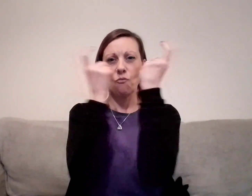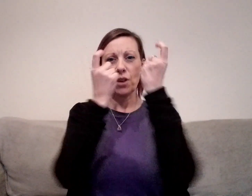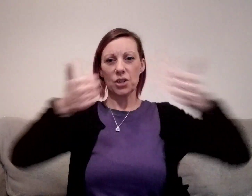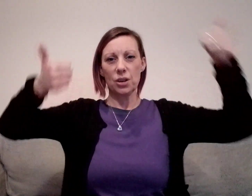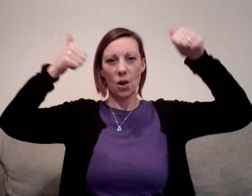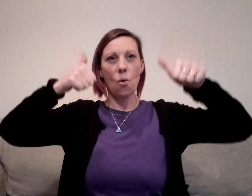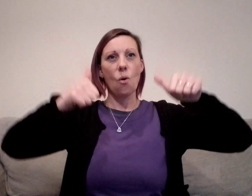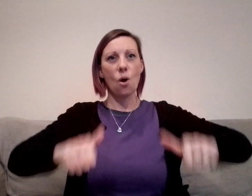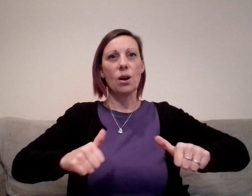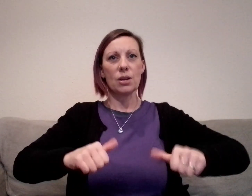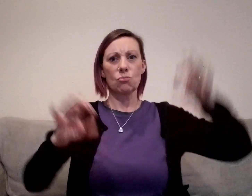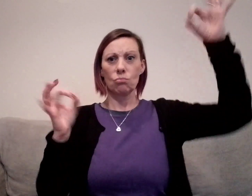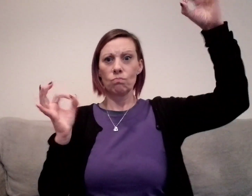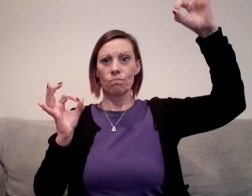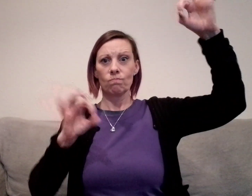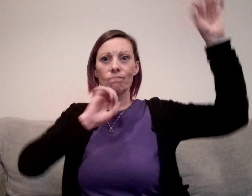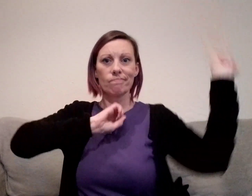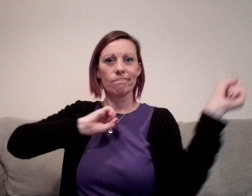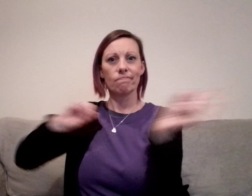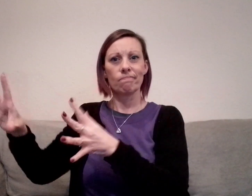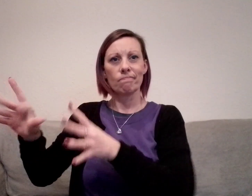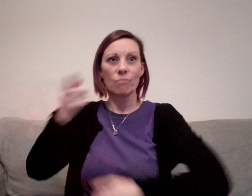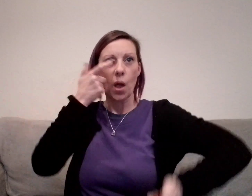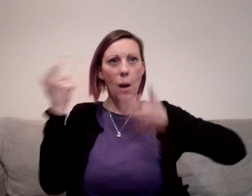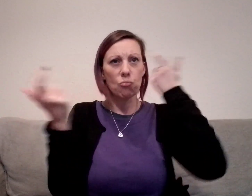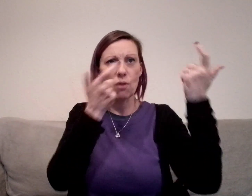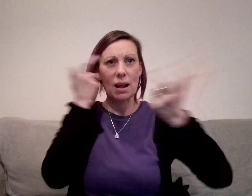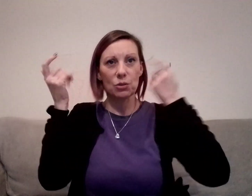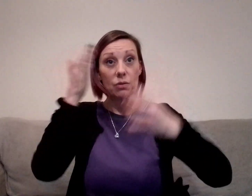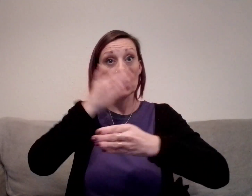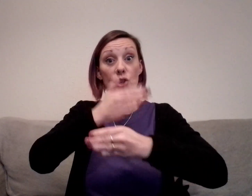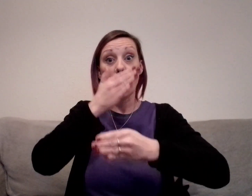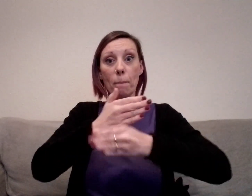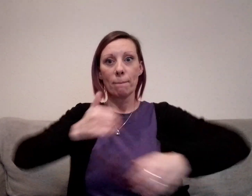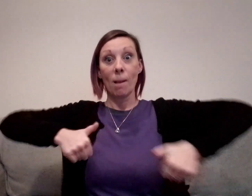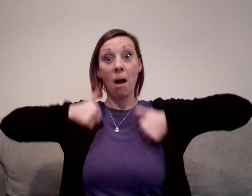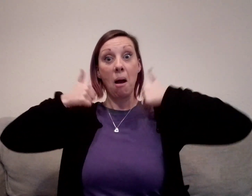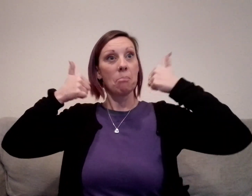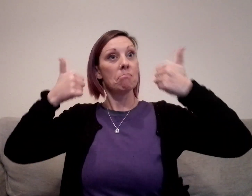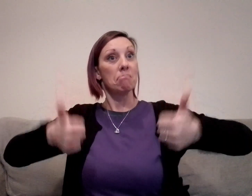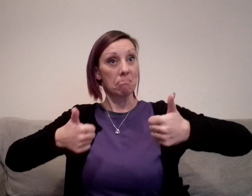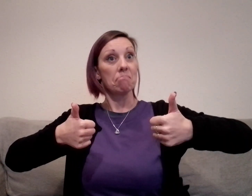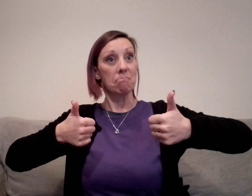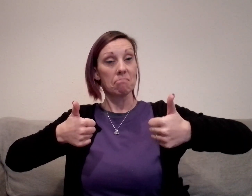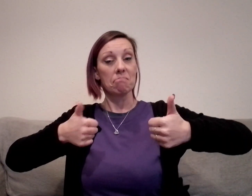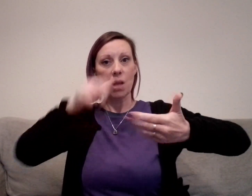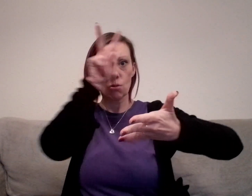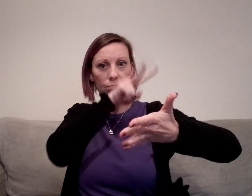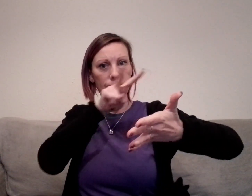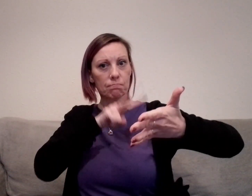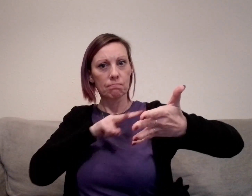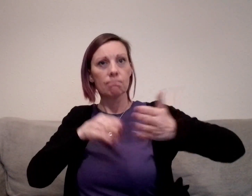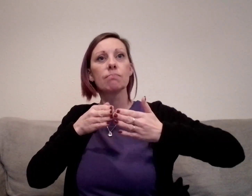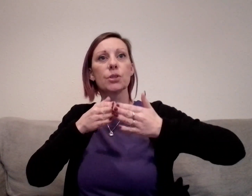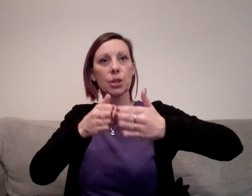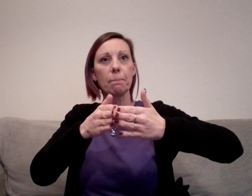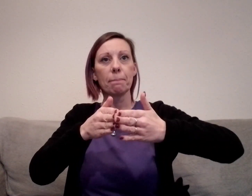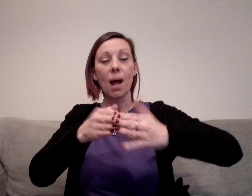Fresh out of college with grades straight from hell I browse for a trade in which I could excel An ad for a ship